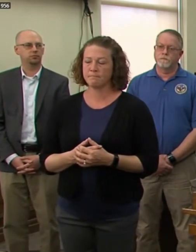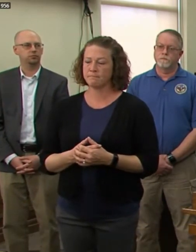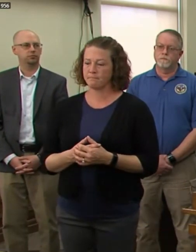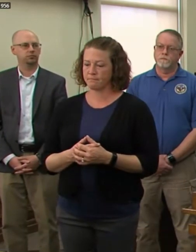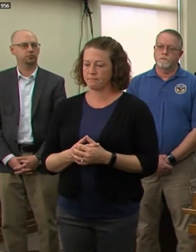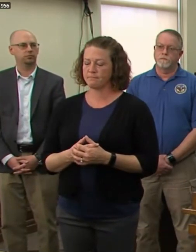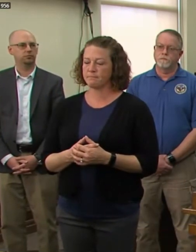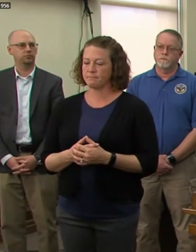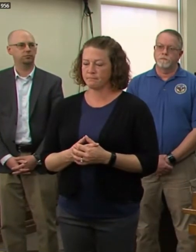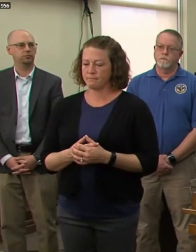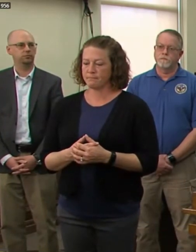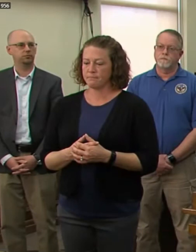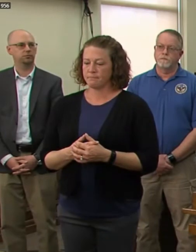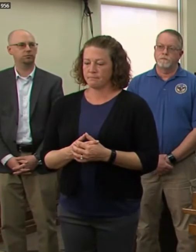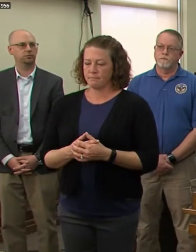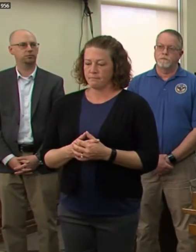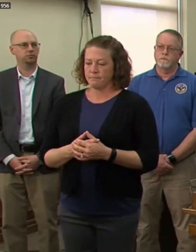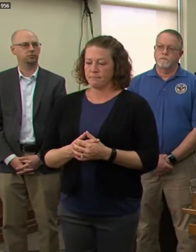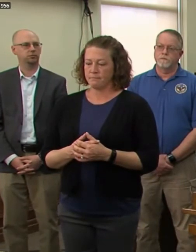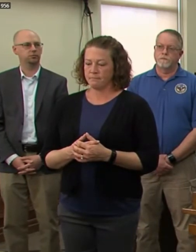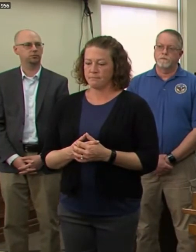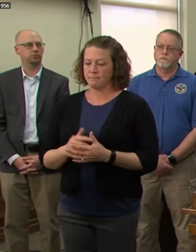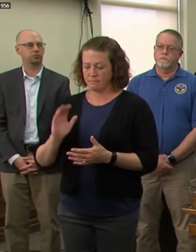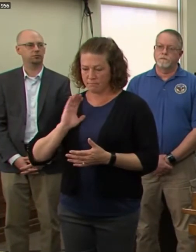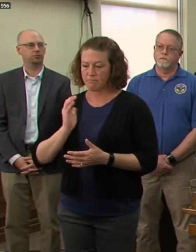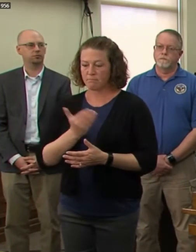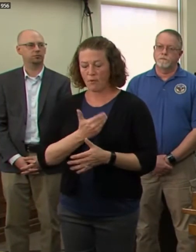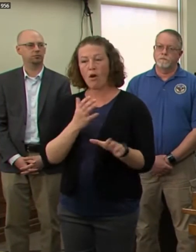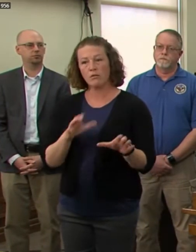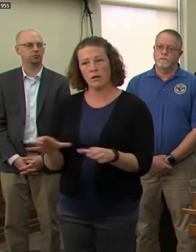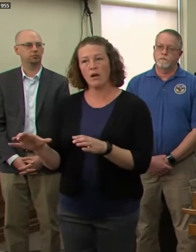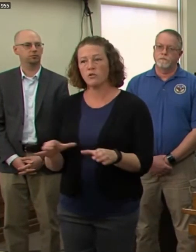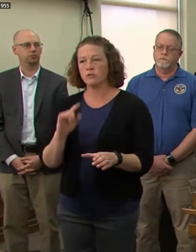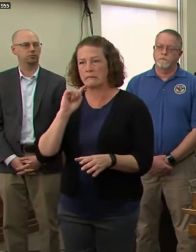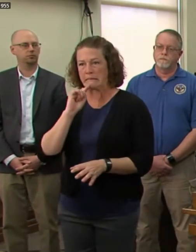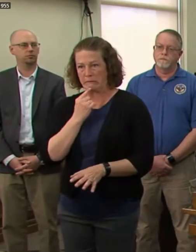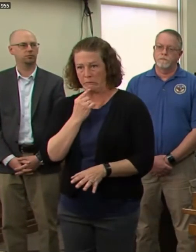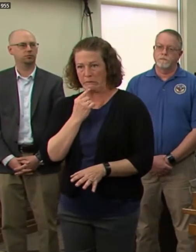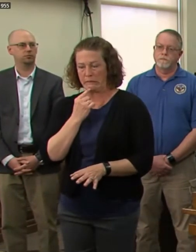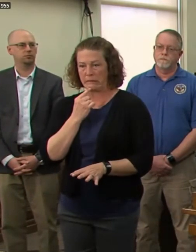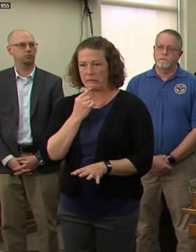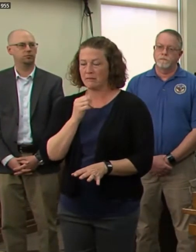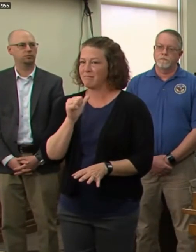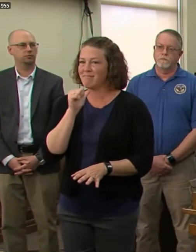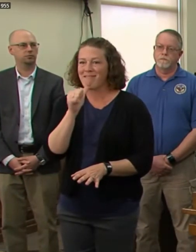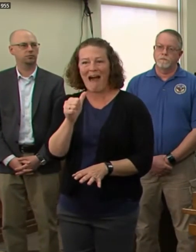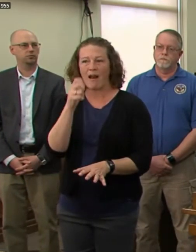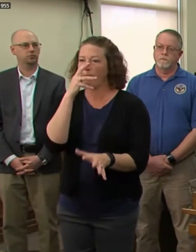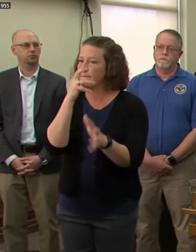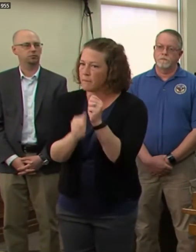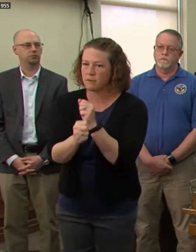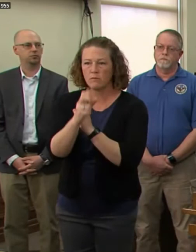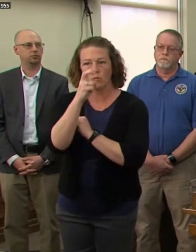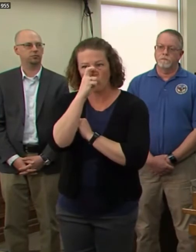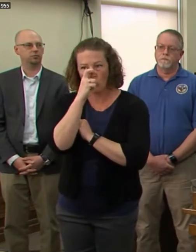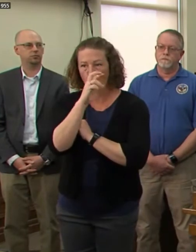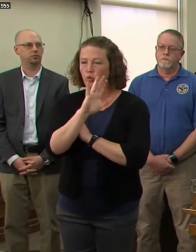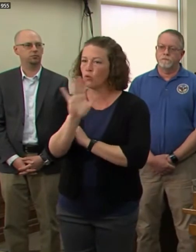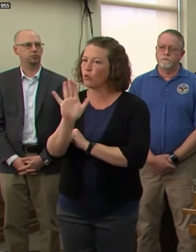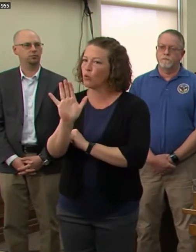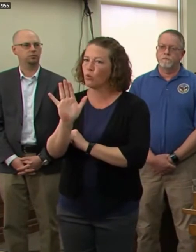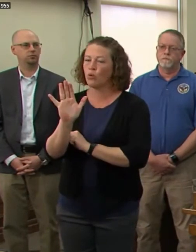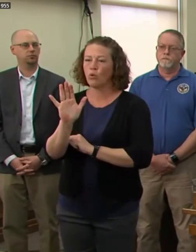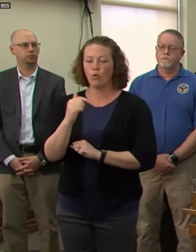These actions are not taken lightly and are not meant to be cruel. Quite the contrary. We're trying to take care of our